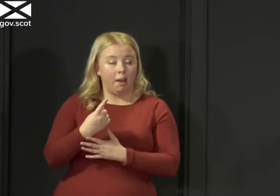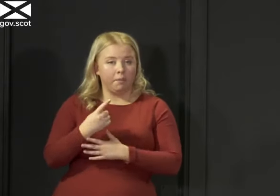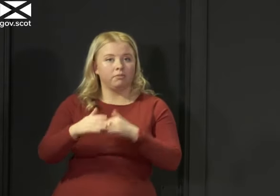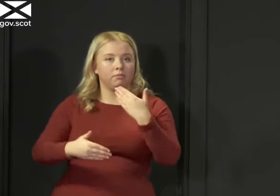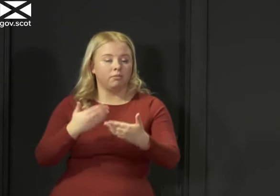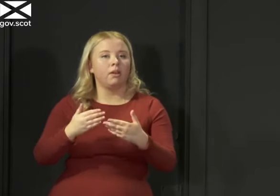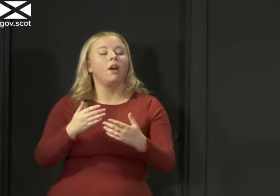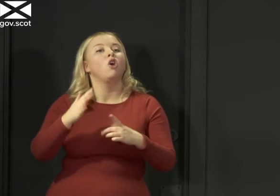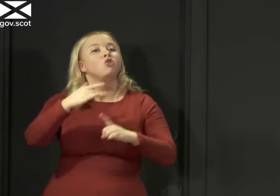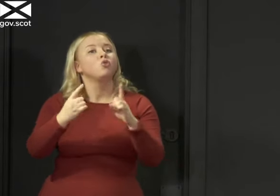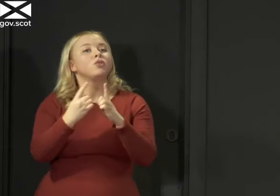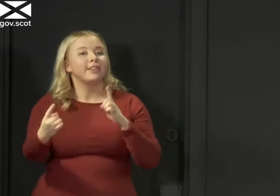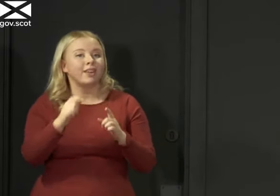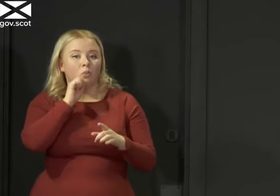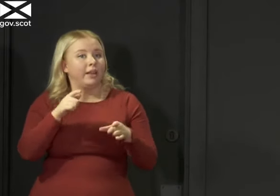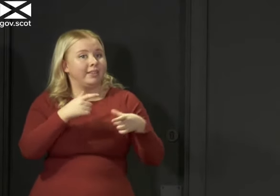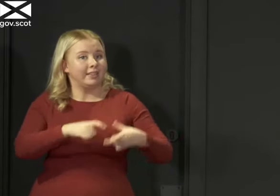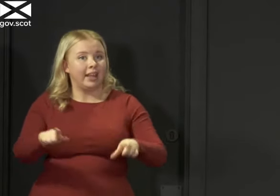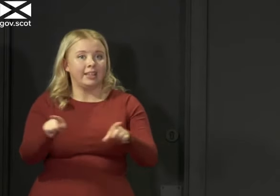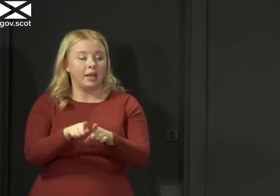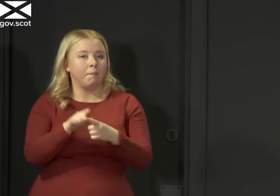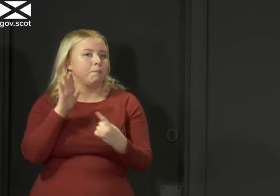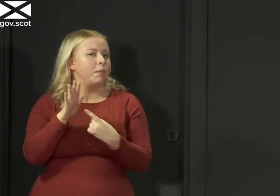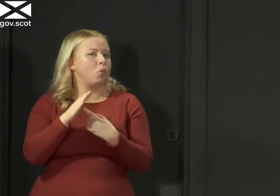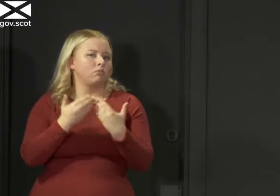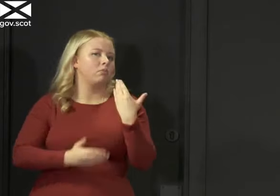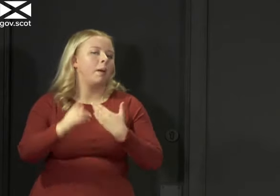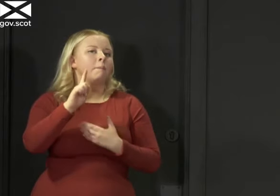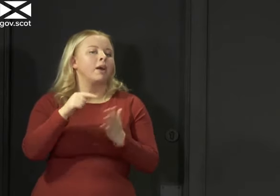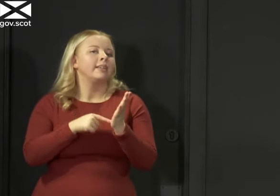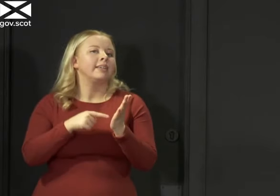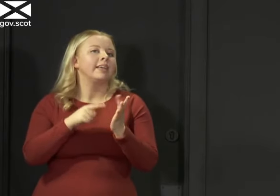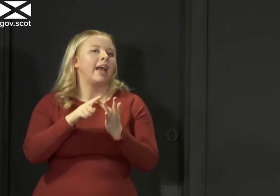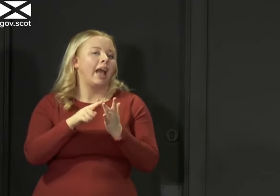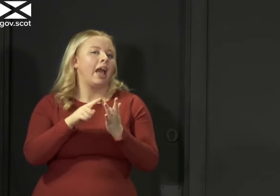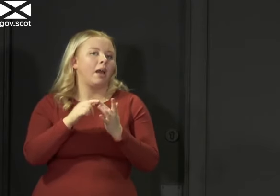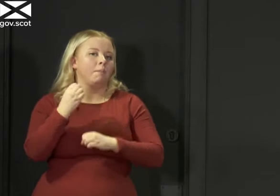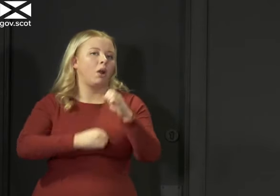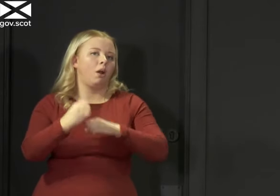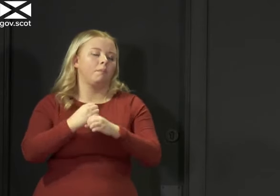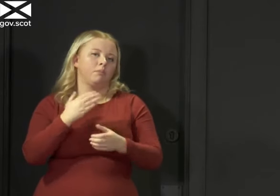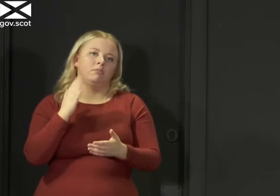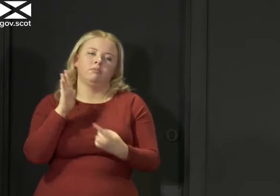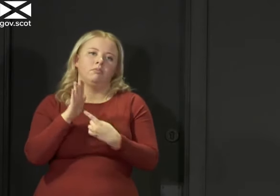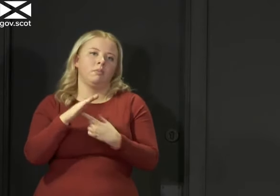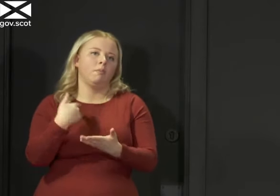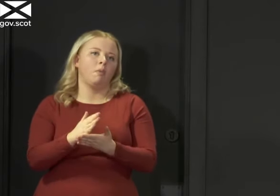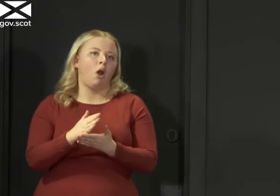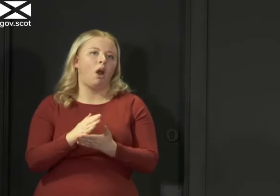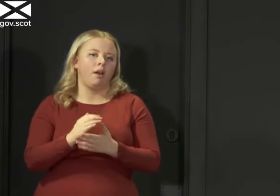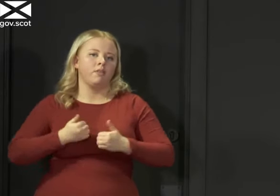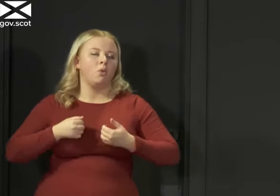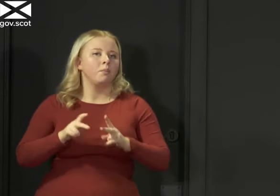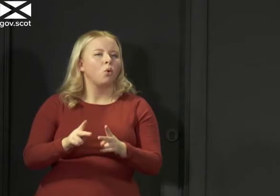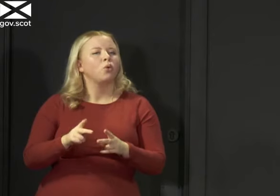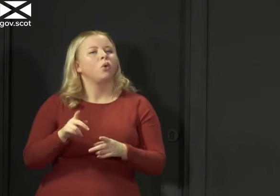of some form will be important for a long time to come, but TTI becomes a really important part of the approach you take.